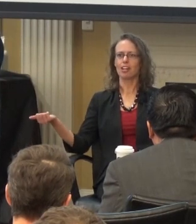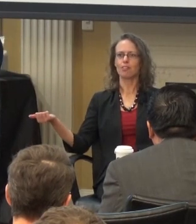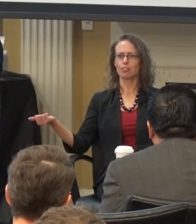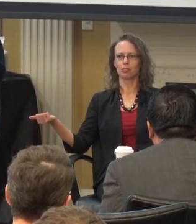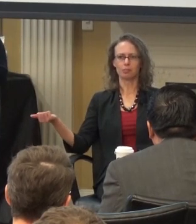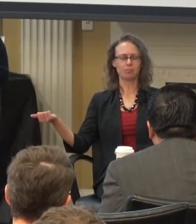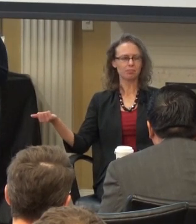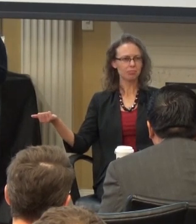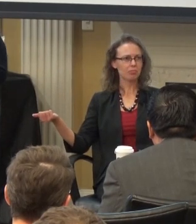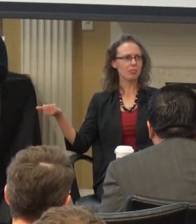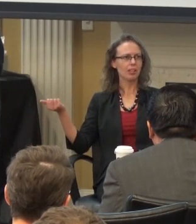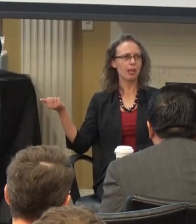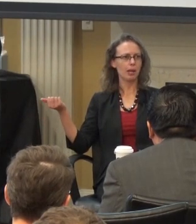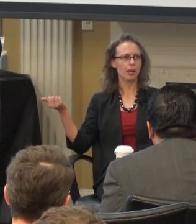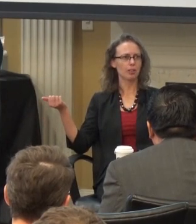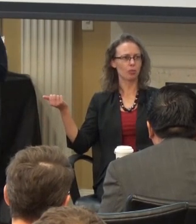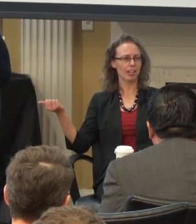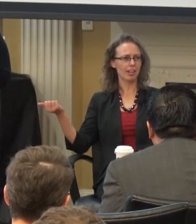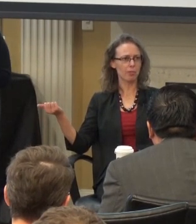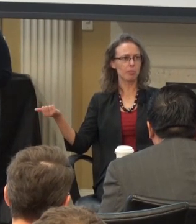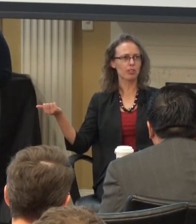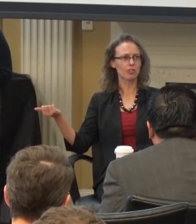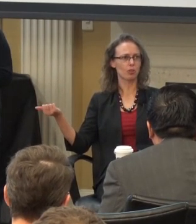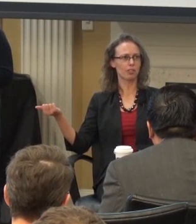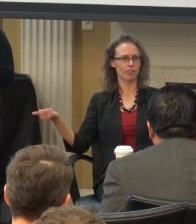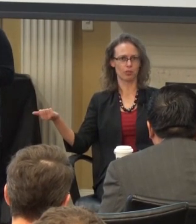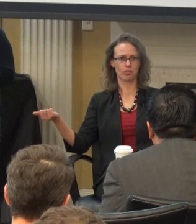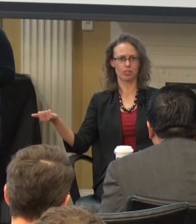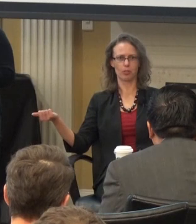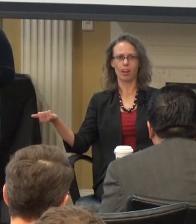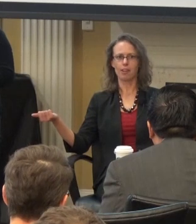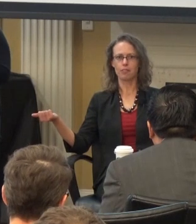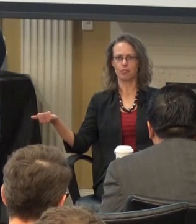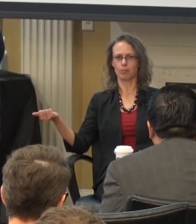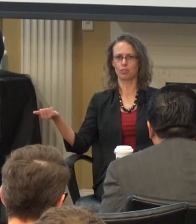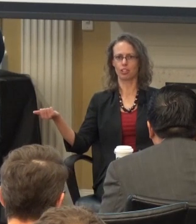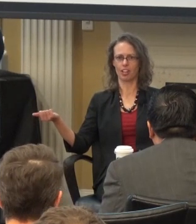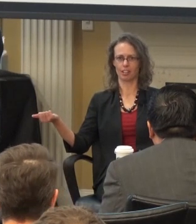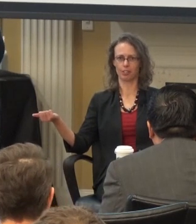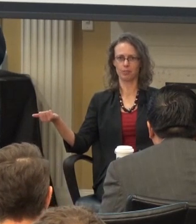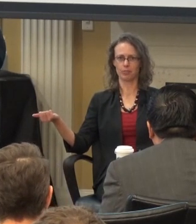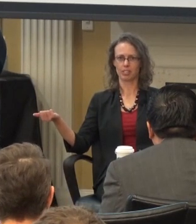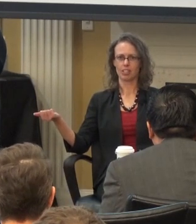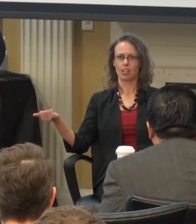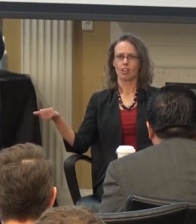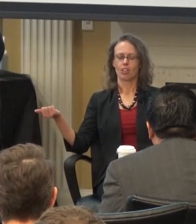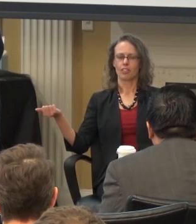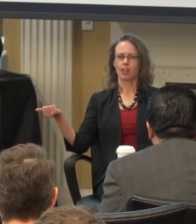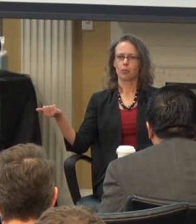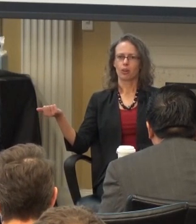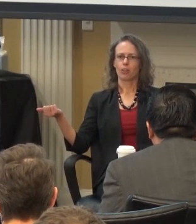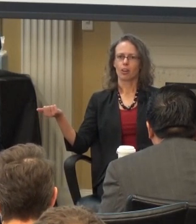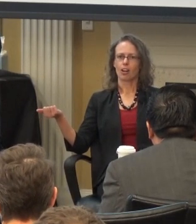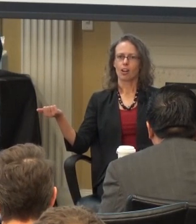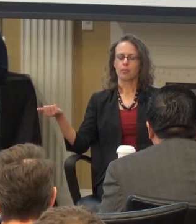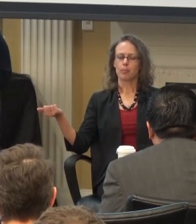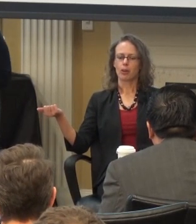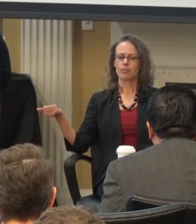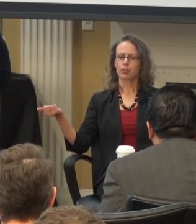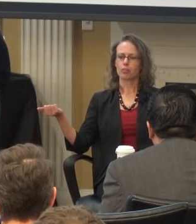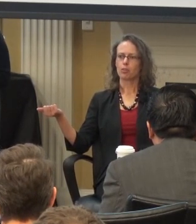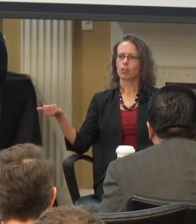yesterday afternoon a great mountain bus full of folks arrived from chicago they were